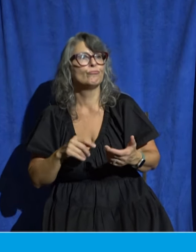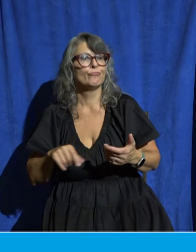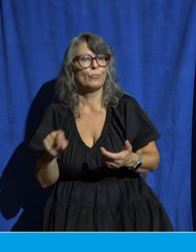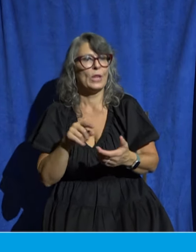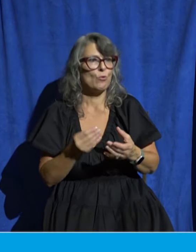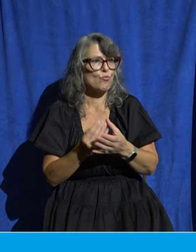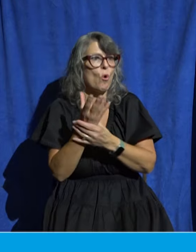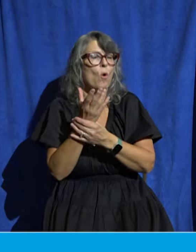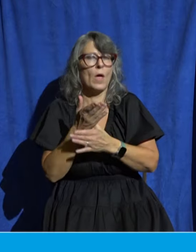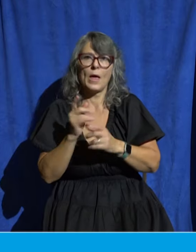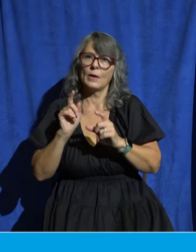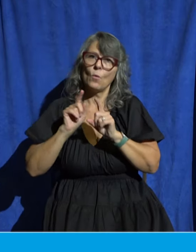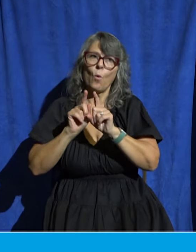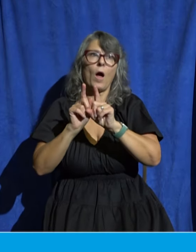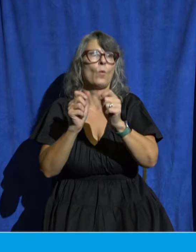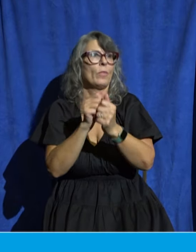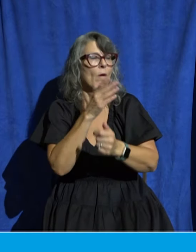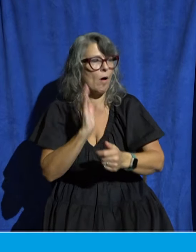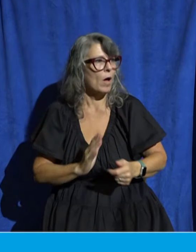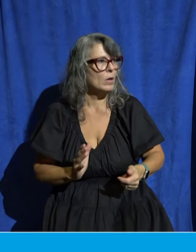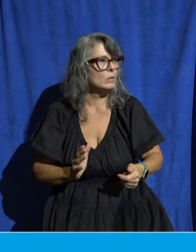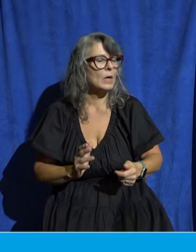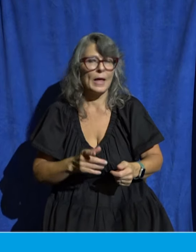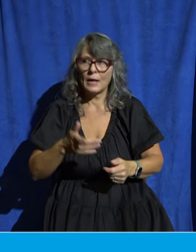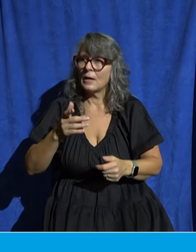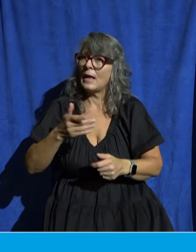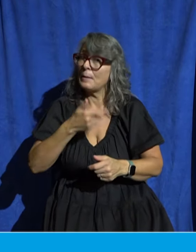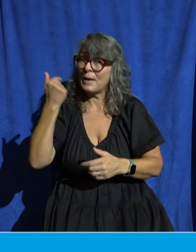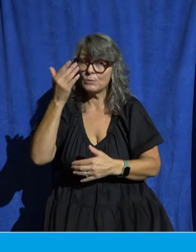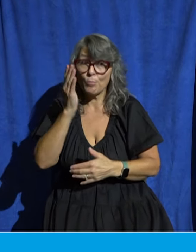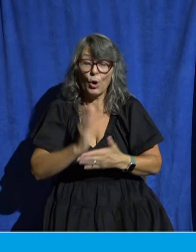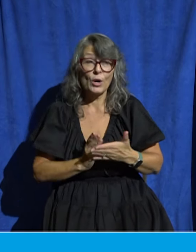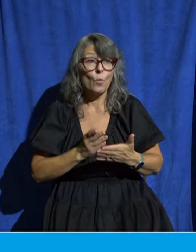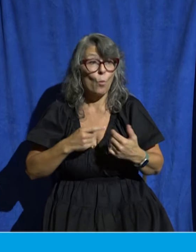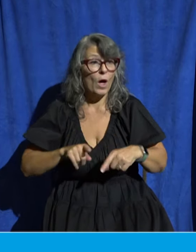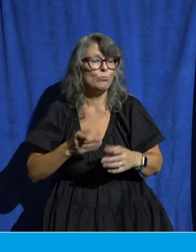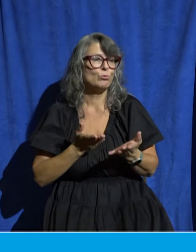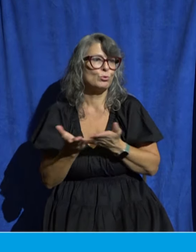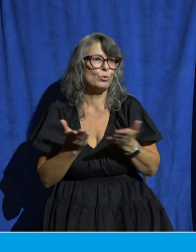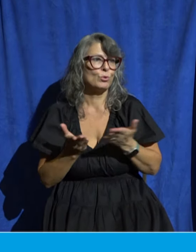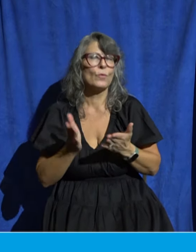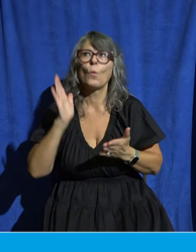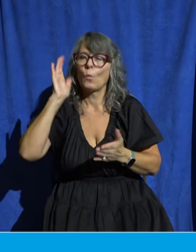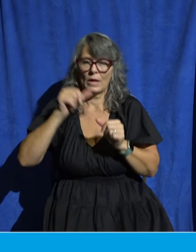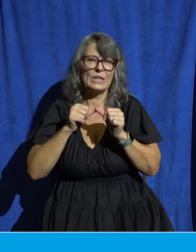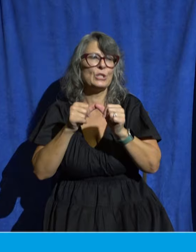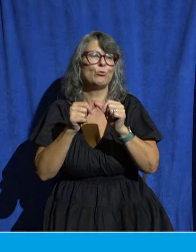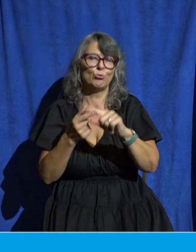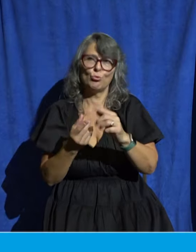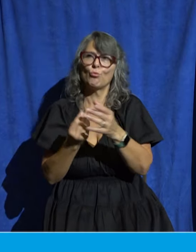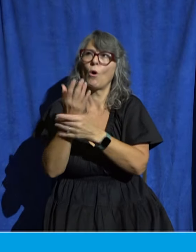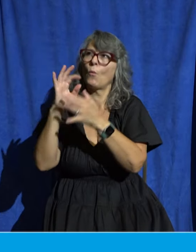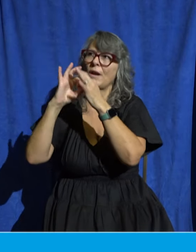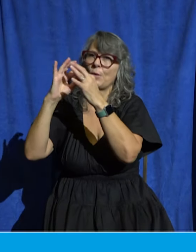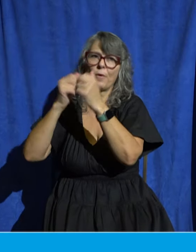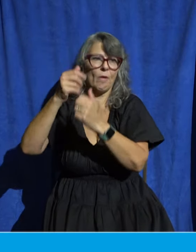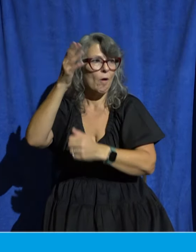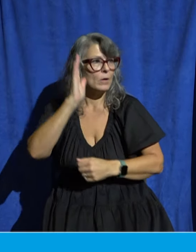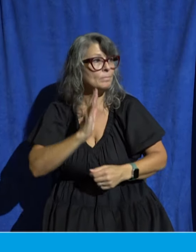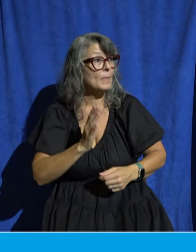part is that he promises to continue to do that through your serving so to you I want to read this one verse it's one of my favorite verses because it shows us that